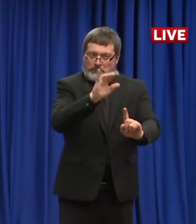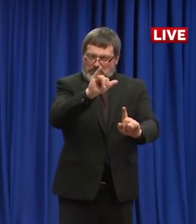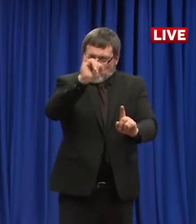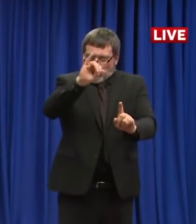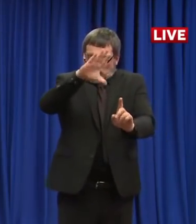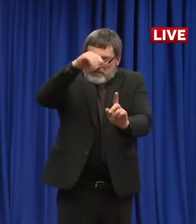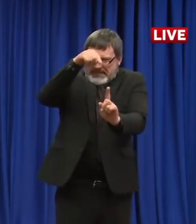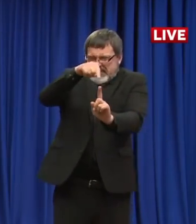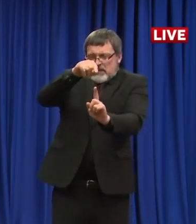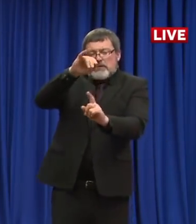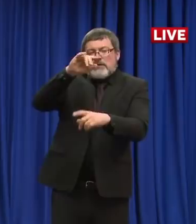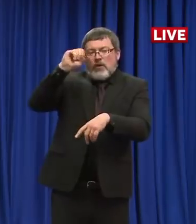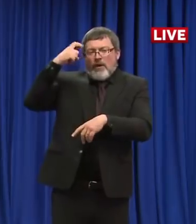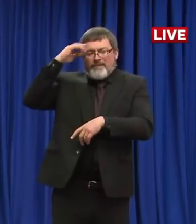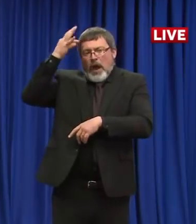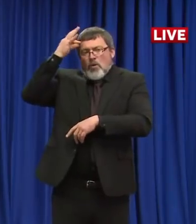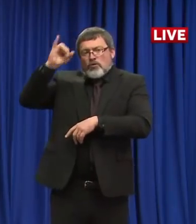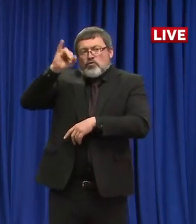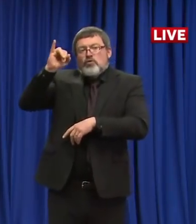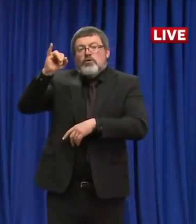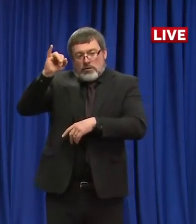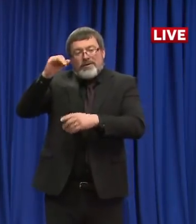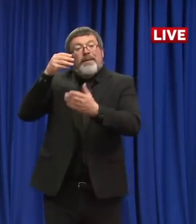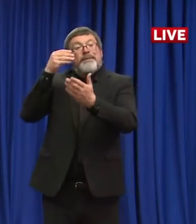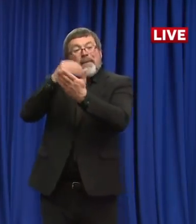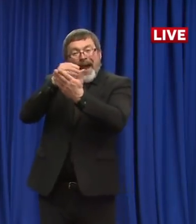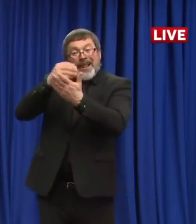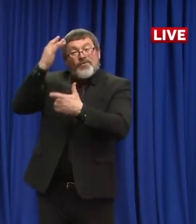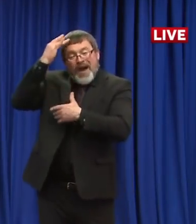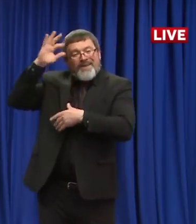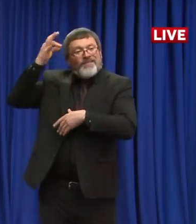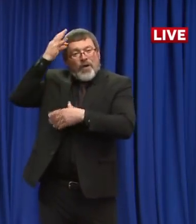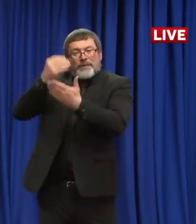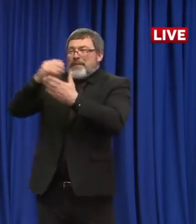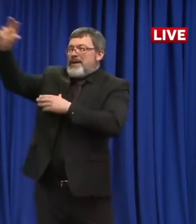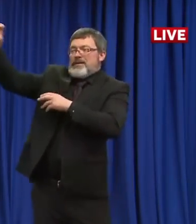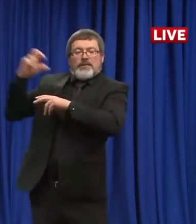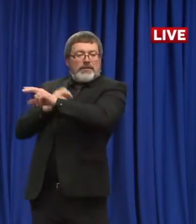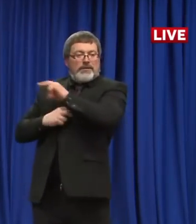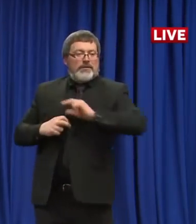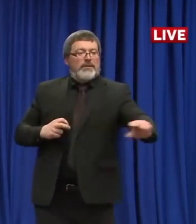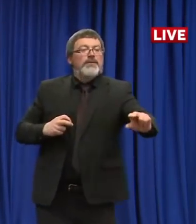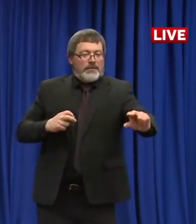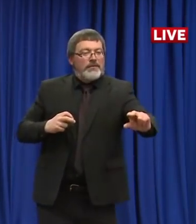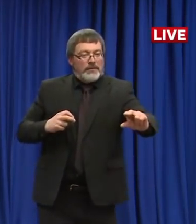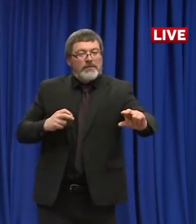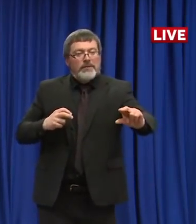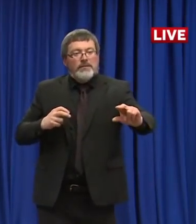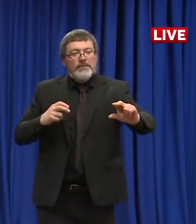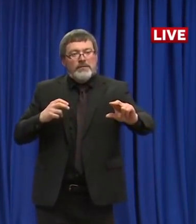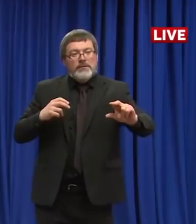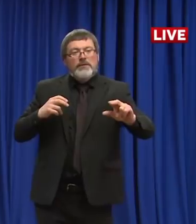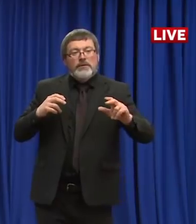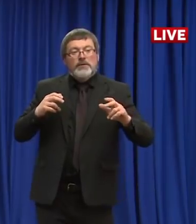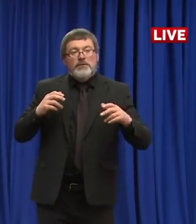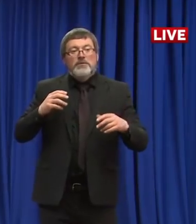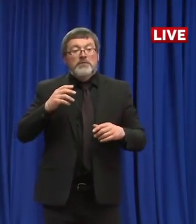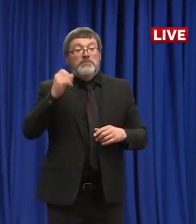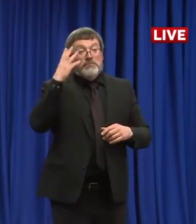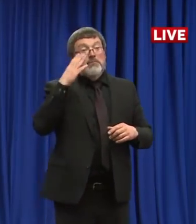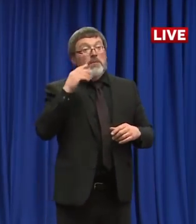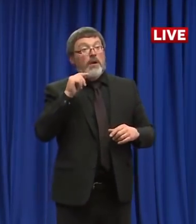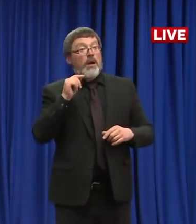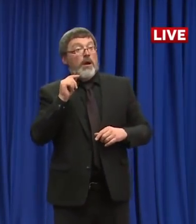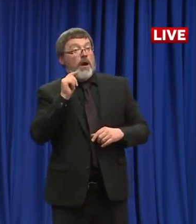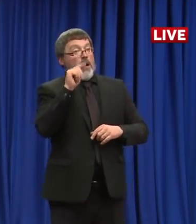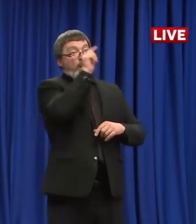that we have with the federal government to hopefully allow this waiver to come through. Most states, a lot of states have applied for the waiver, but we're not going to wait for